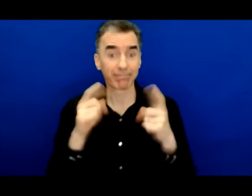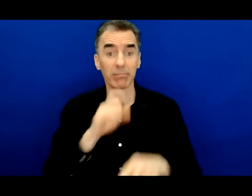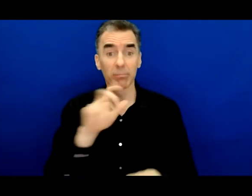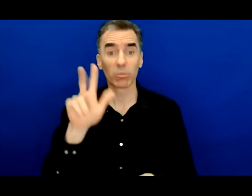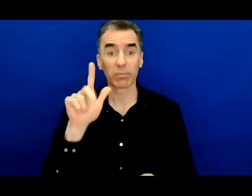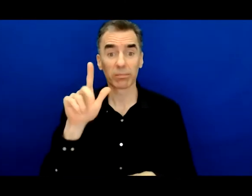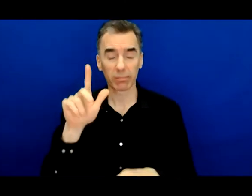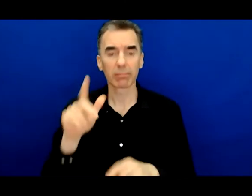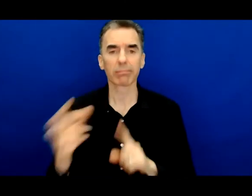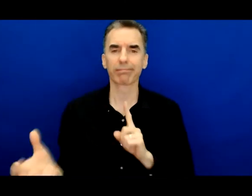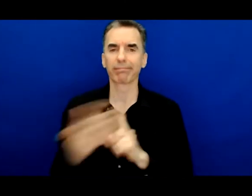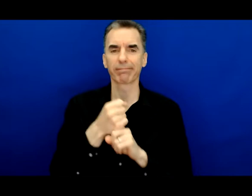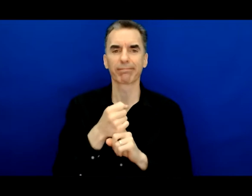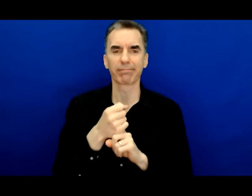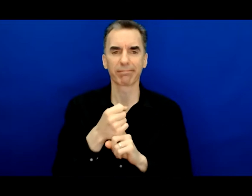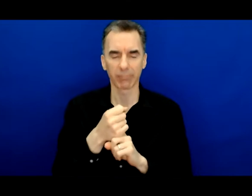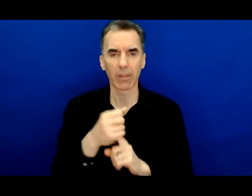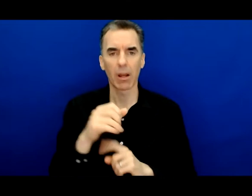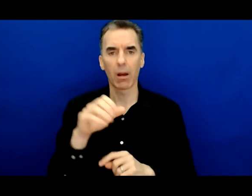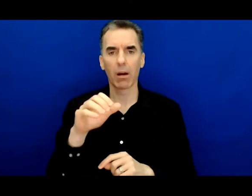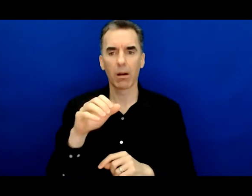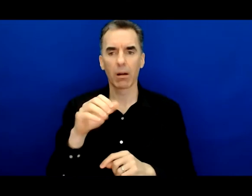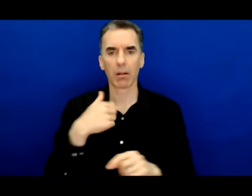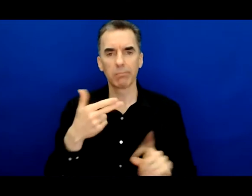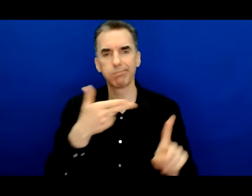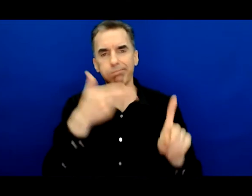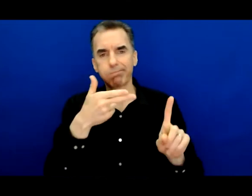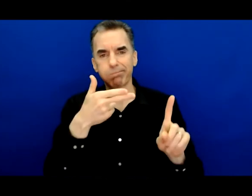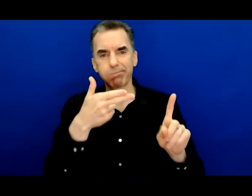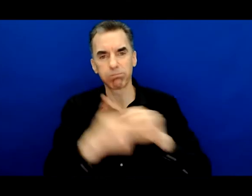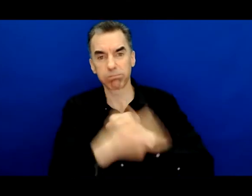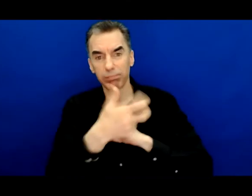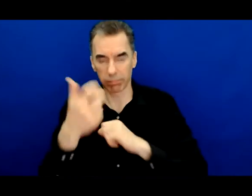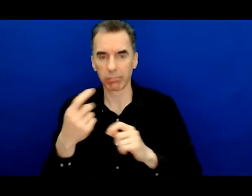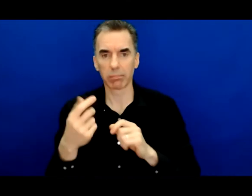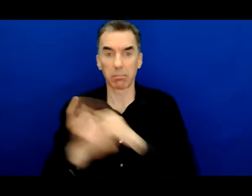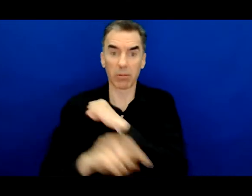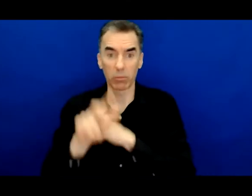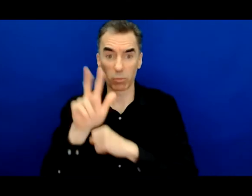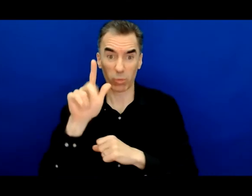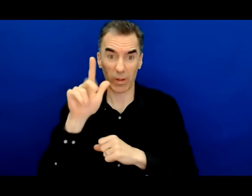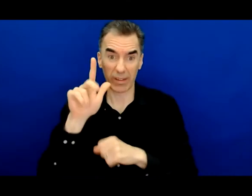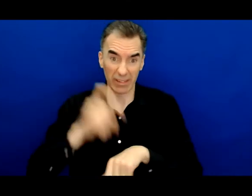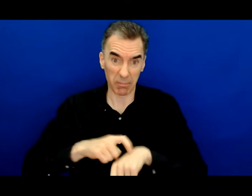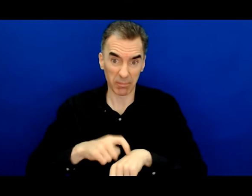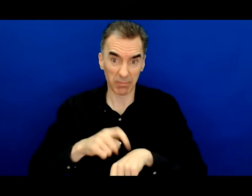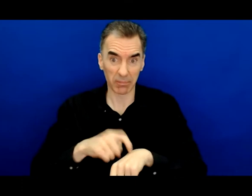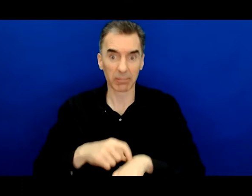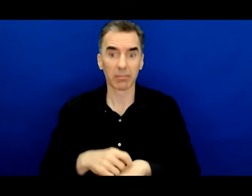charges of armed robbery and 89 counts. My first offer was 20 to 40. That was the plea deal.